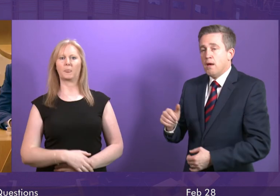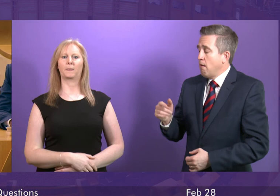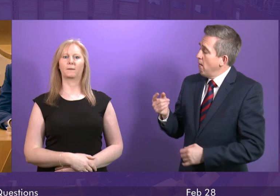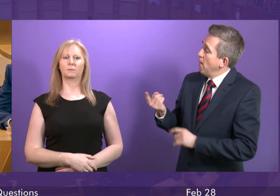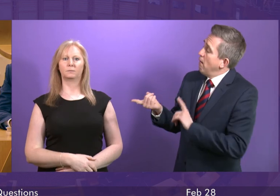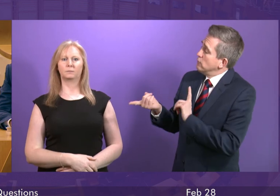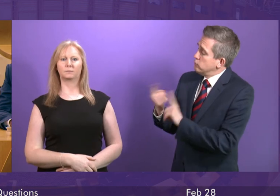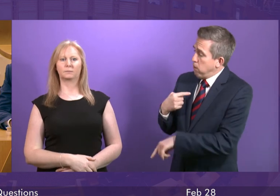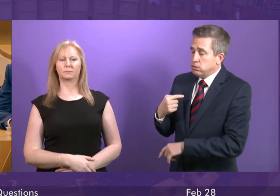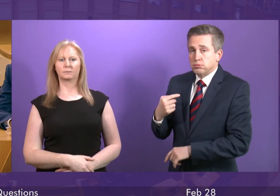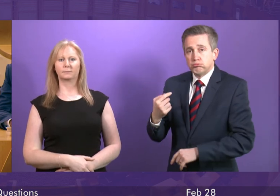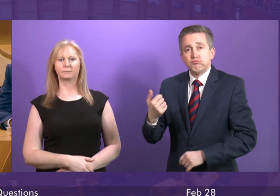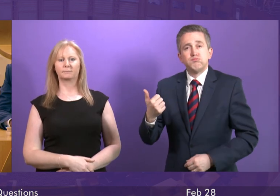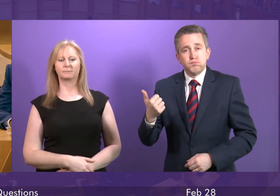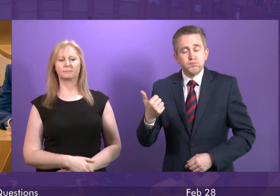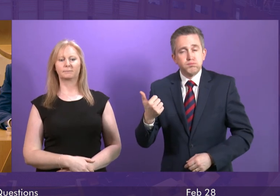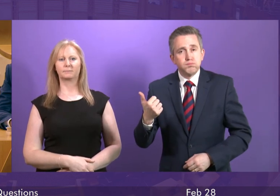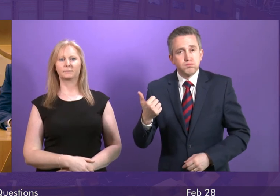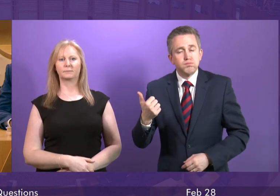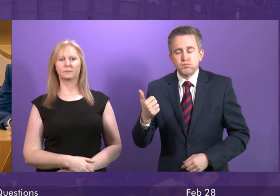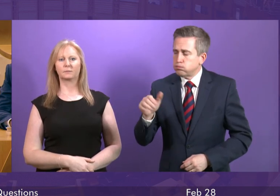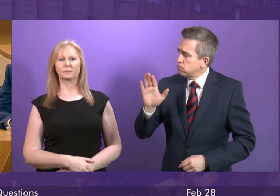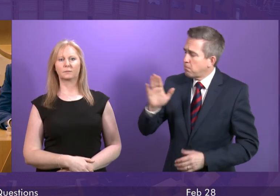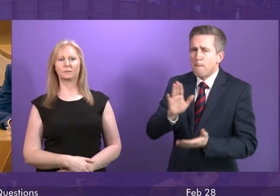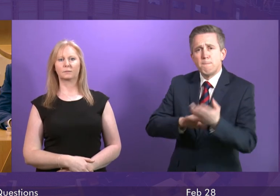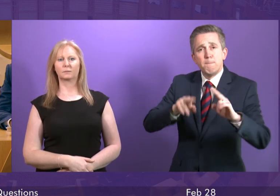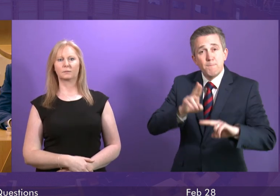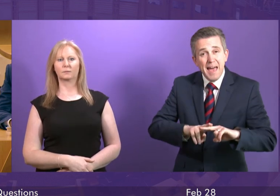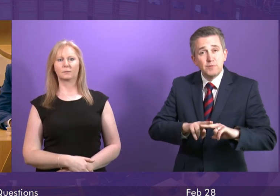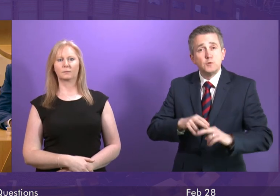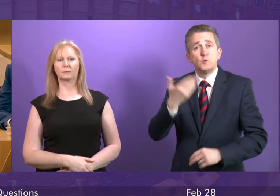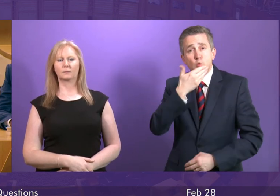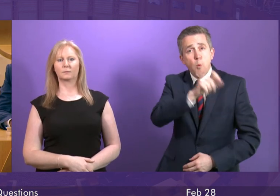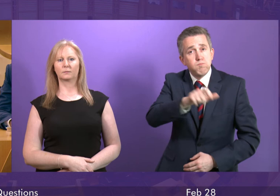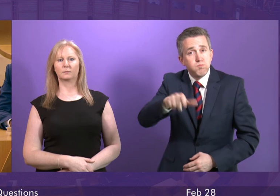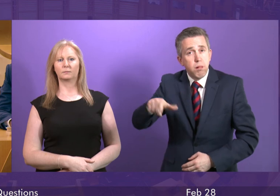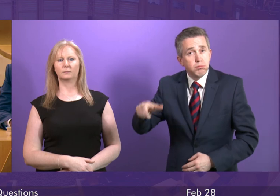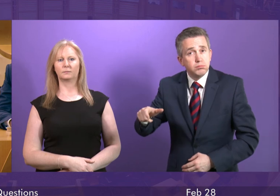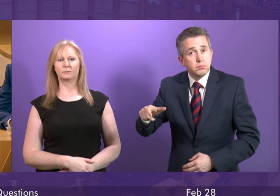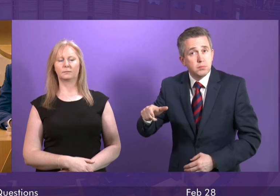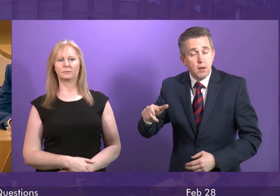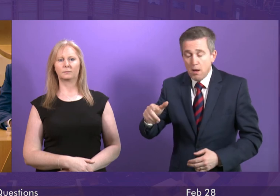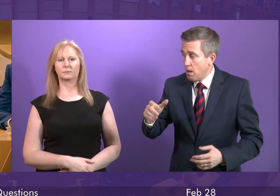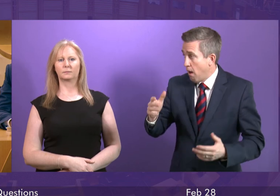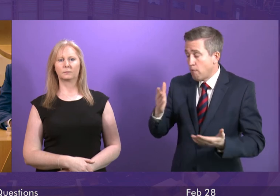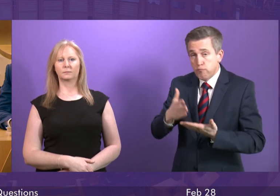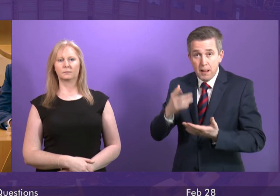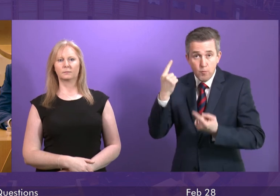Minister for that response? Parents and pupils across Scotland are already, quite rightly, very worried about the possibility of strike